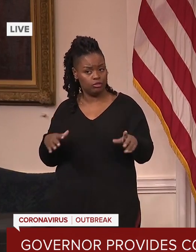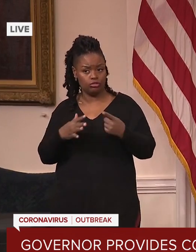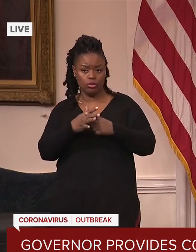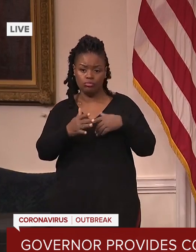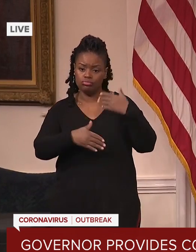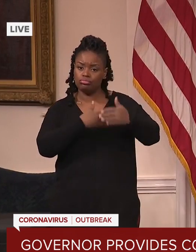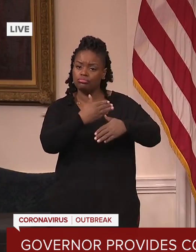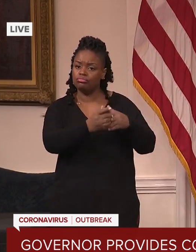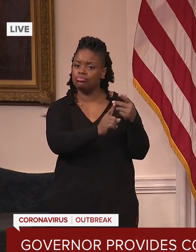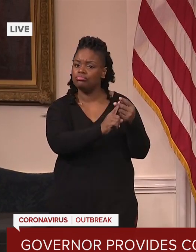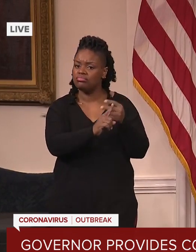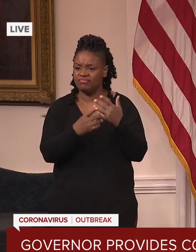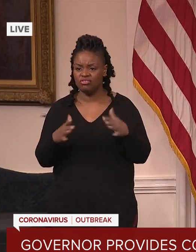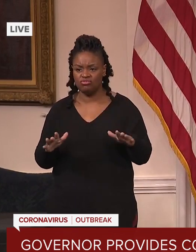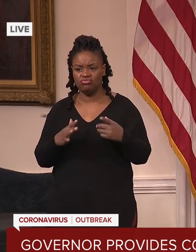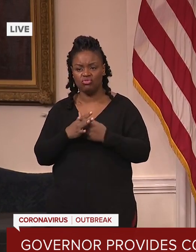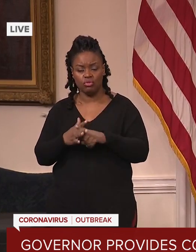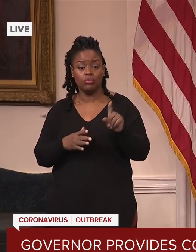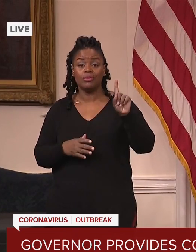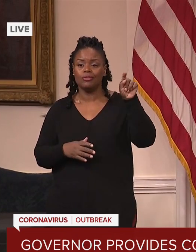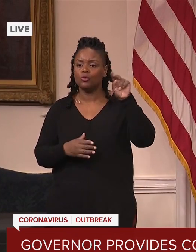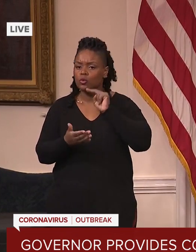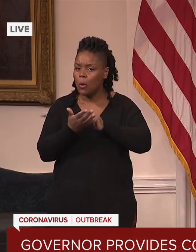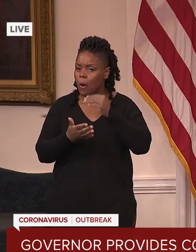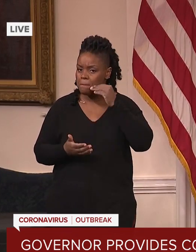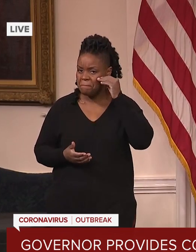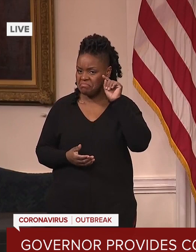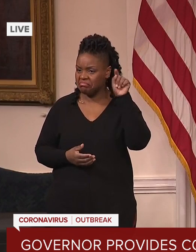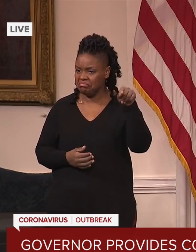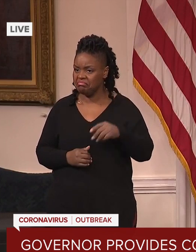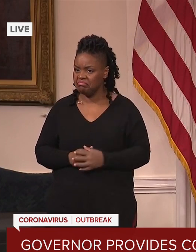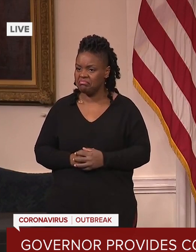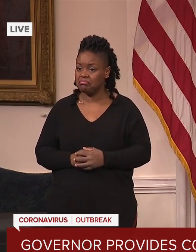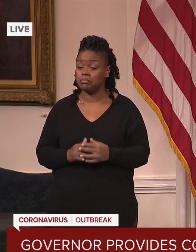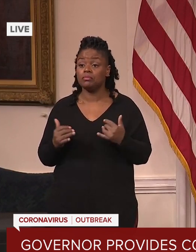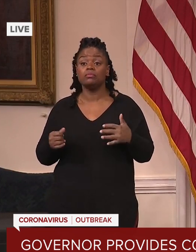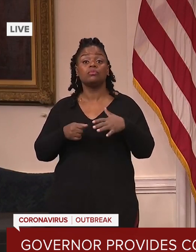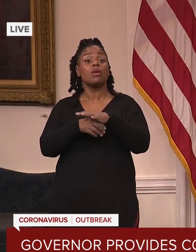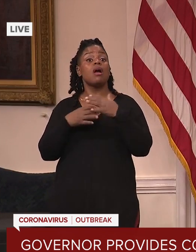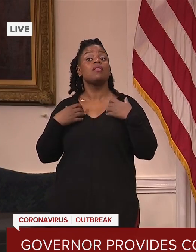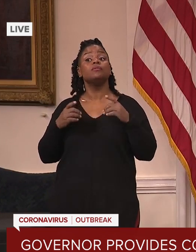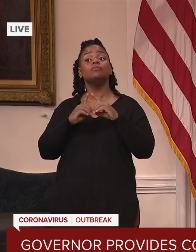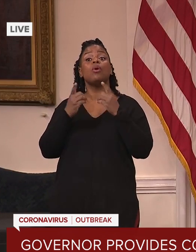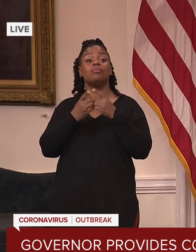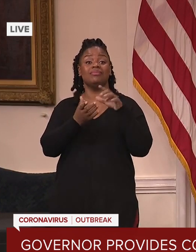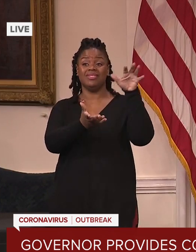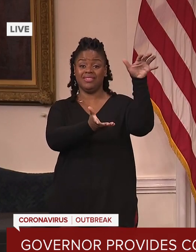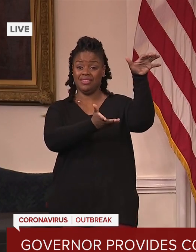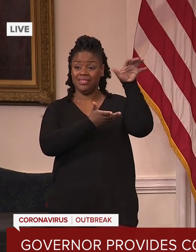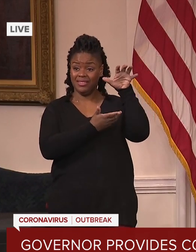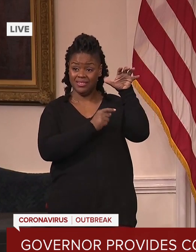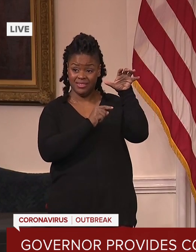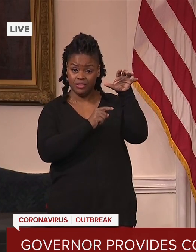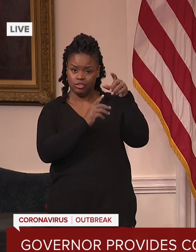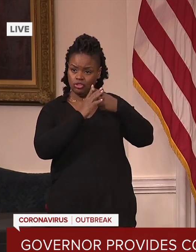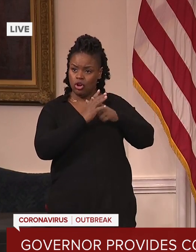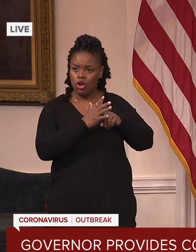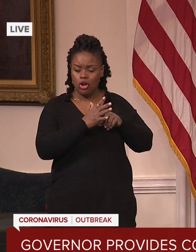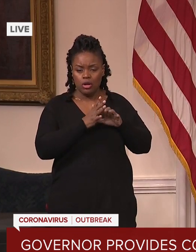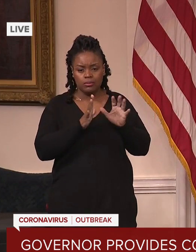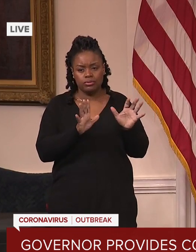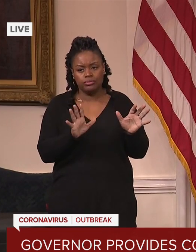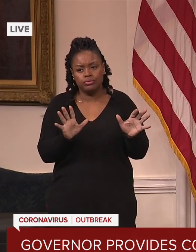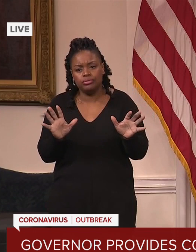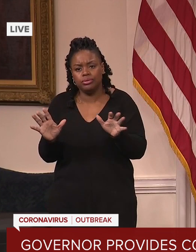our local health departments have now been provided vaccines and are ramping up their vaccination efforts at the local level.